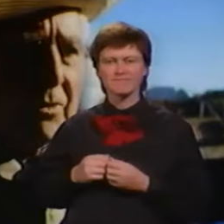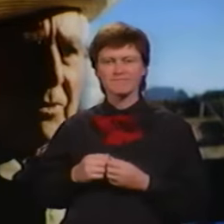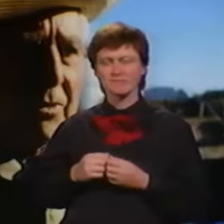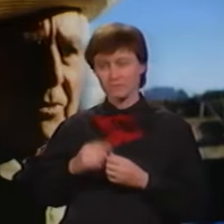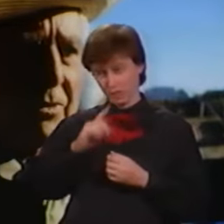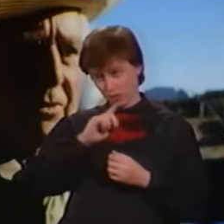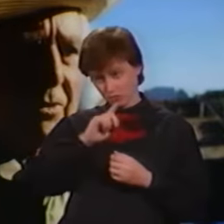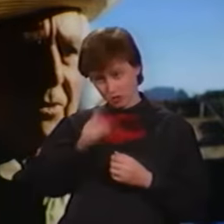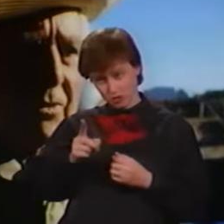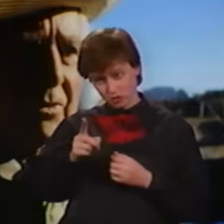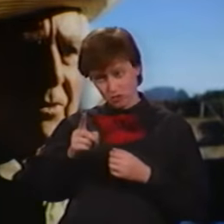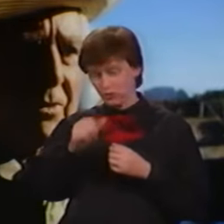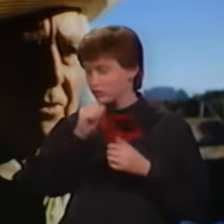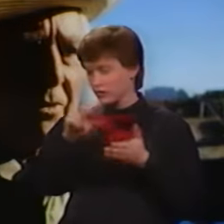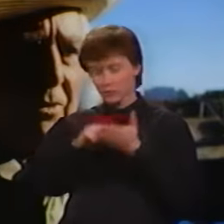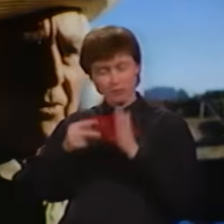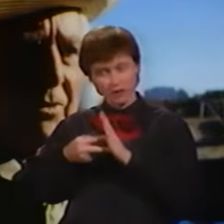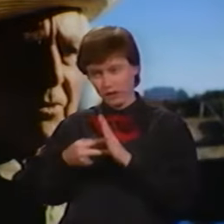I'm sure you didn't.